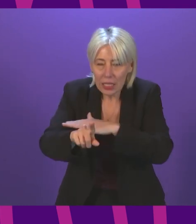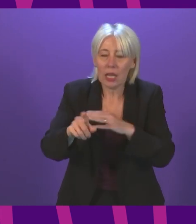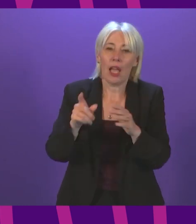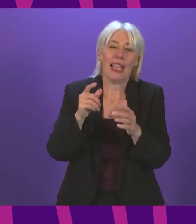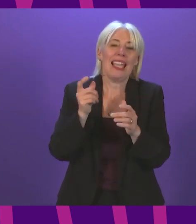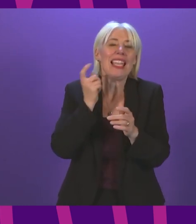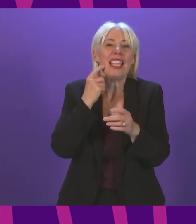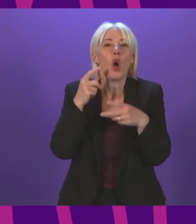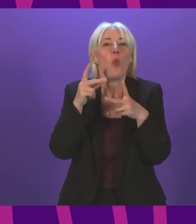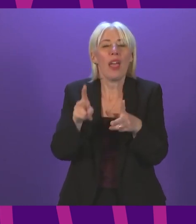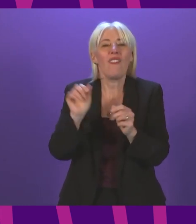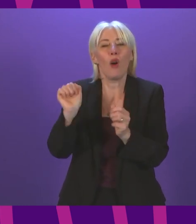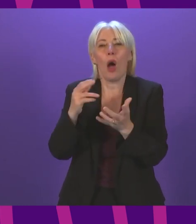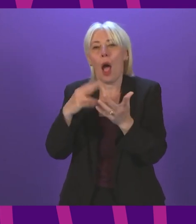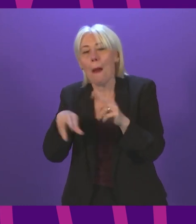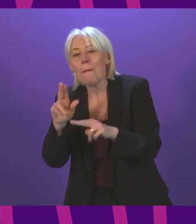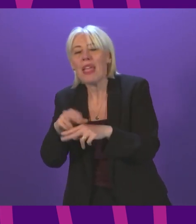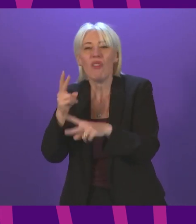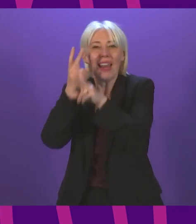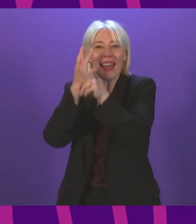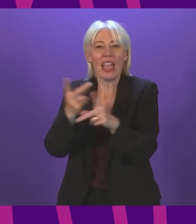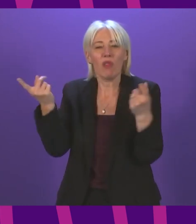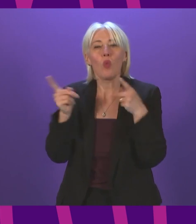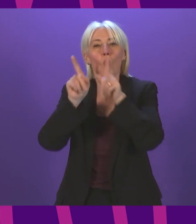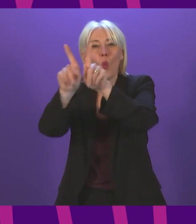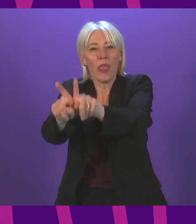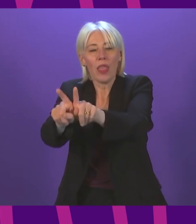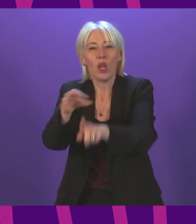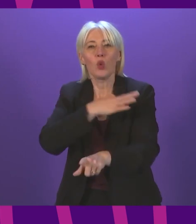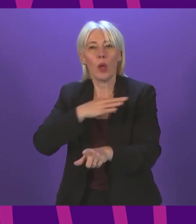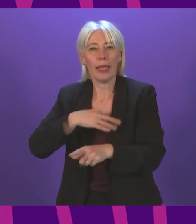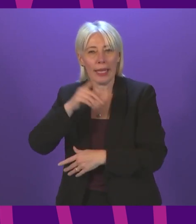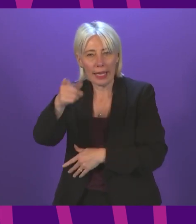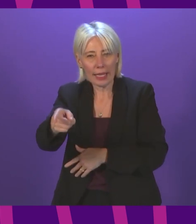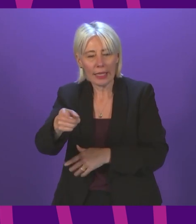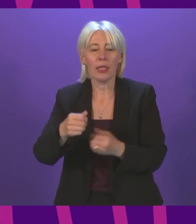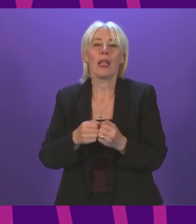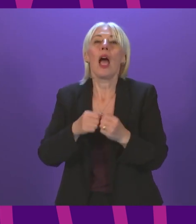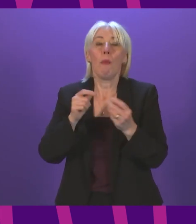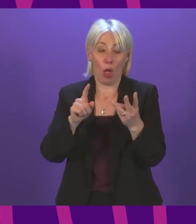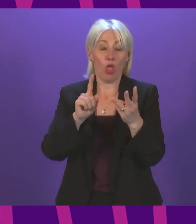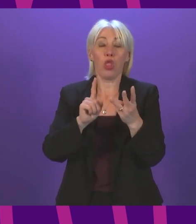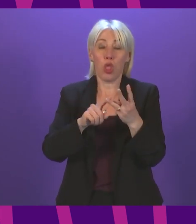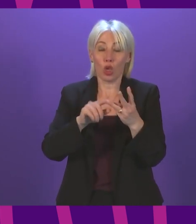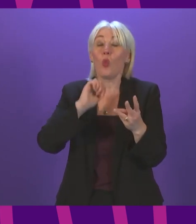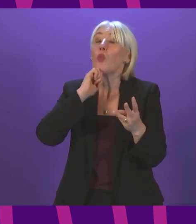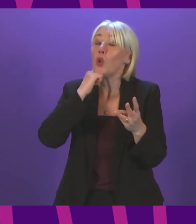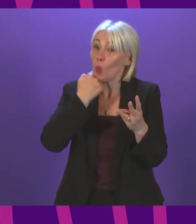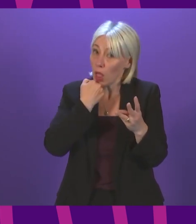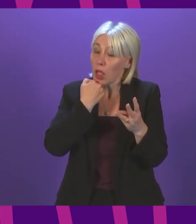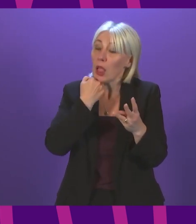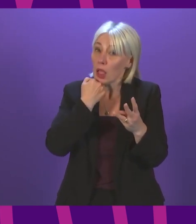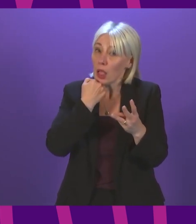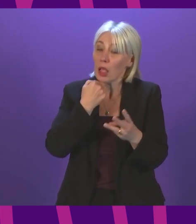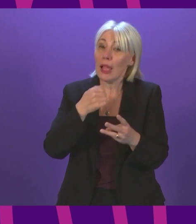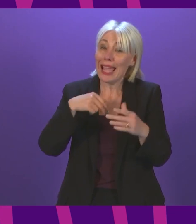consent, because it's easier for their parent or carer to go with them. But then thirdly, we will be doing school-based vaccination to make sure that anybody